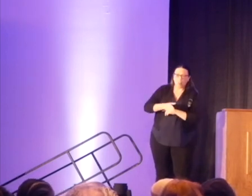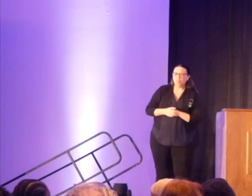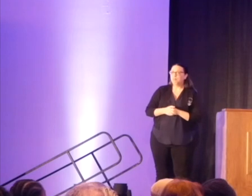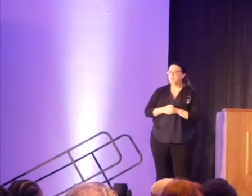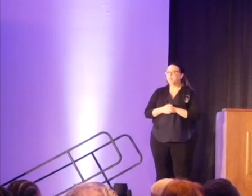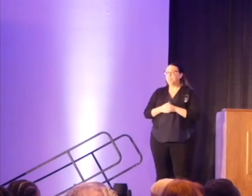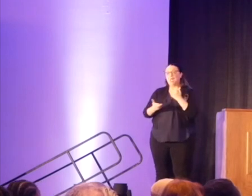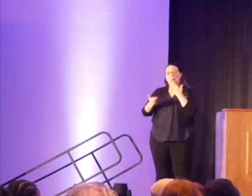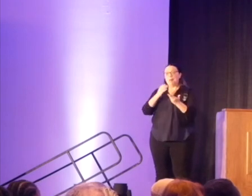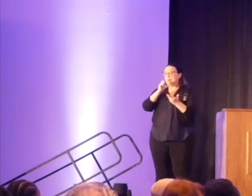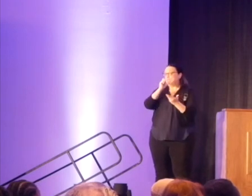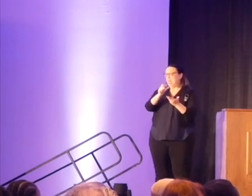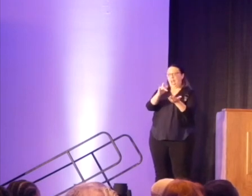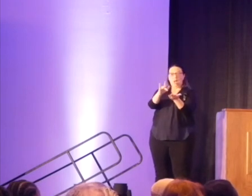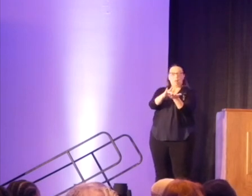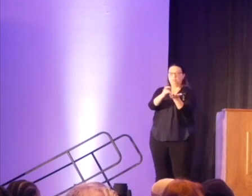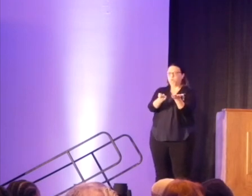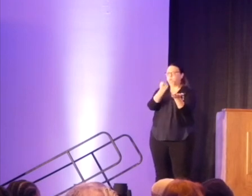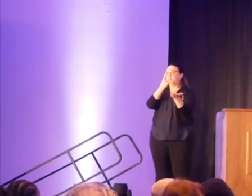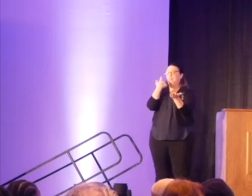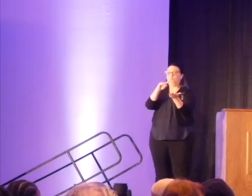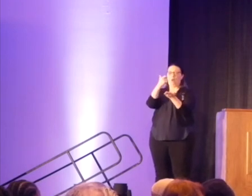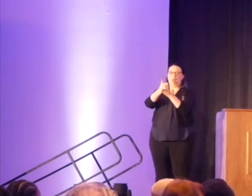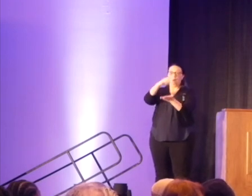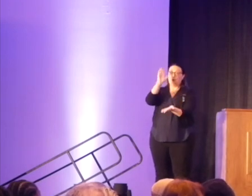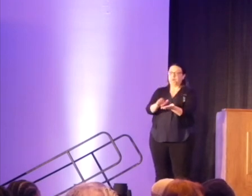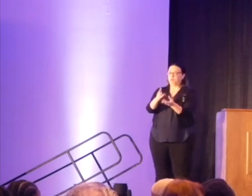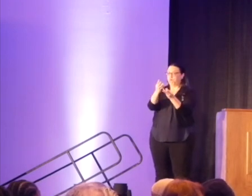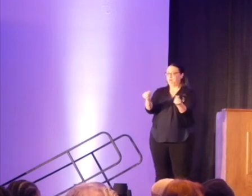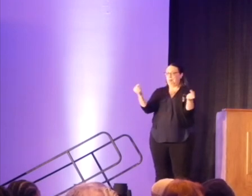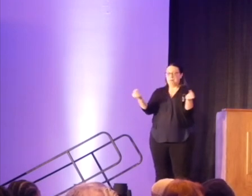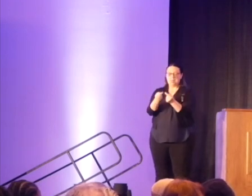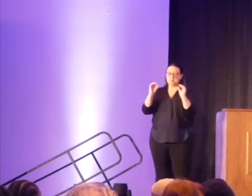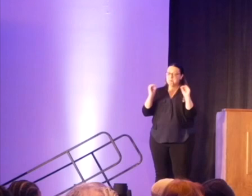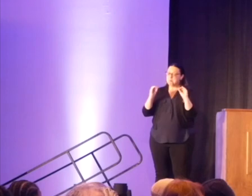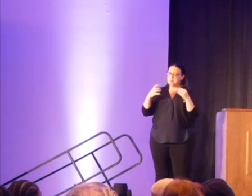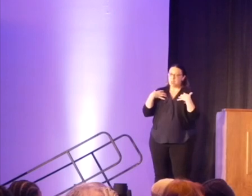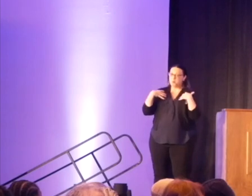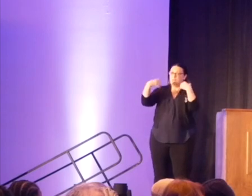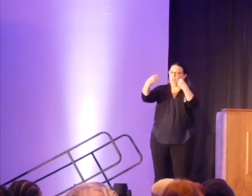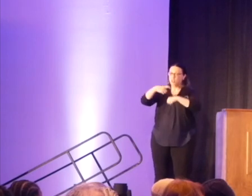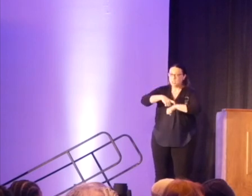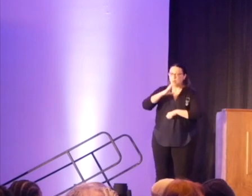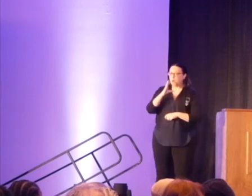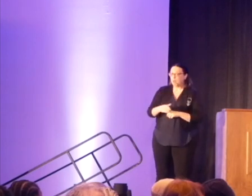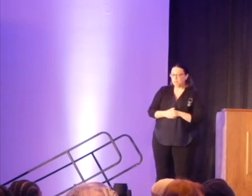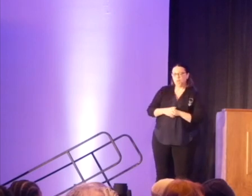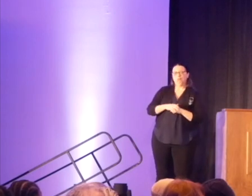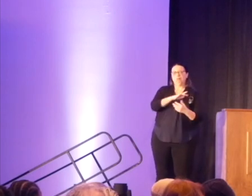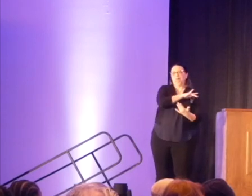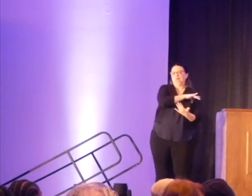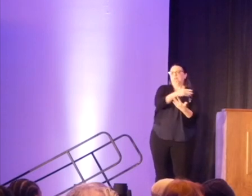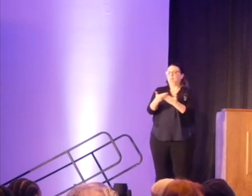may not be anesthesia, right? And there's going to be a recovery period till we can get to a